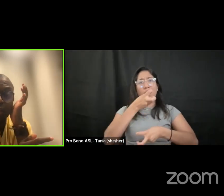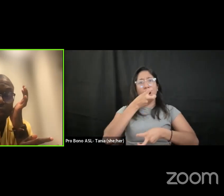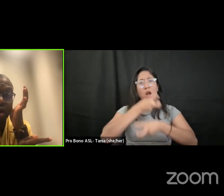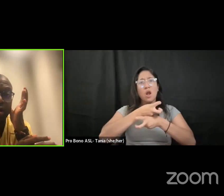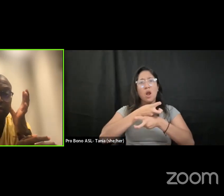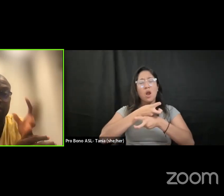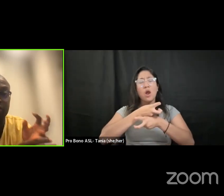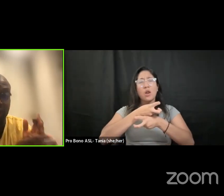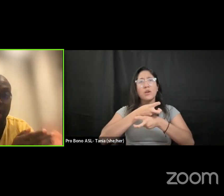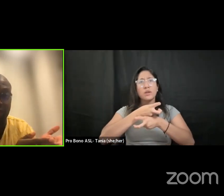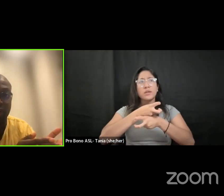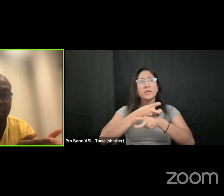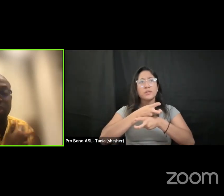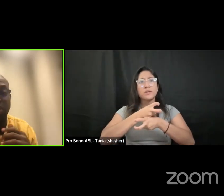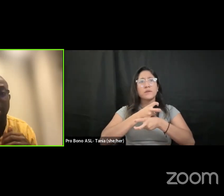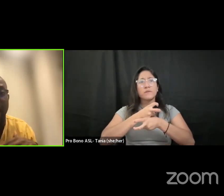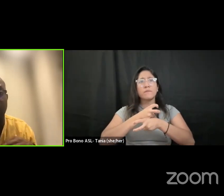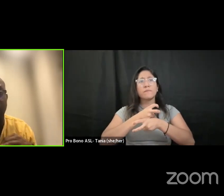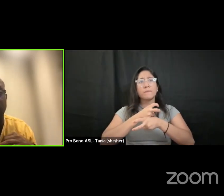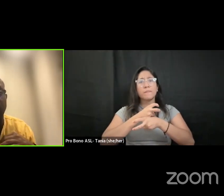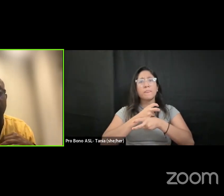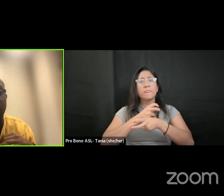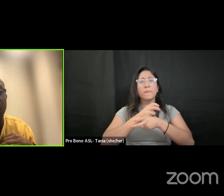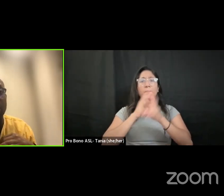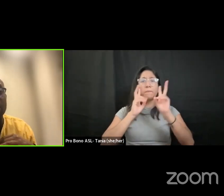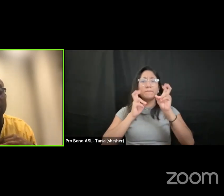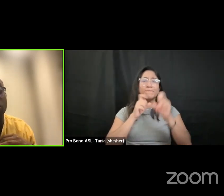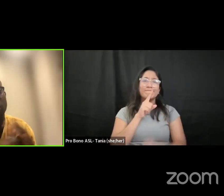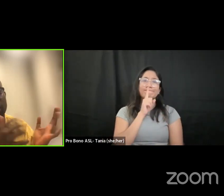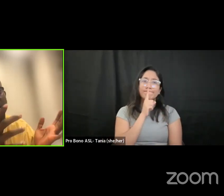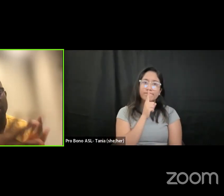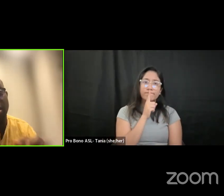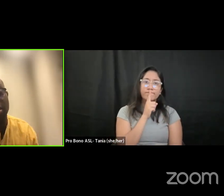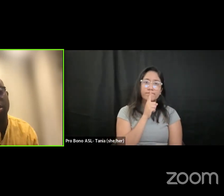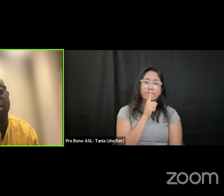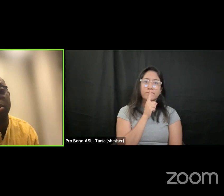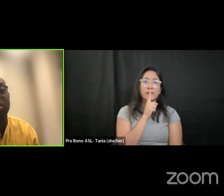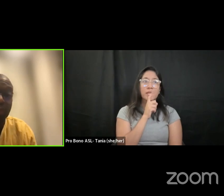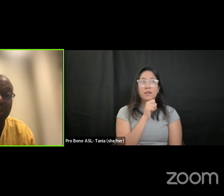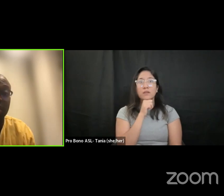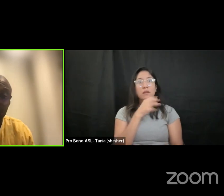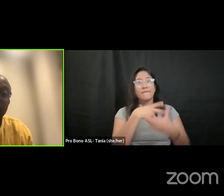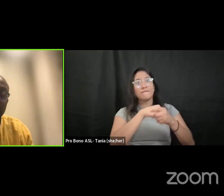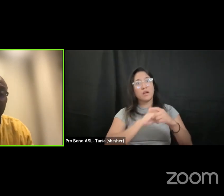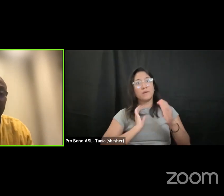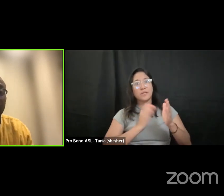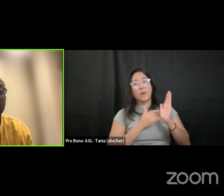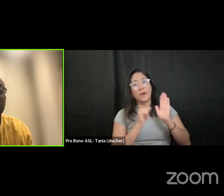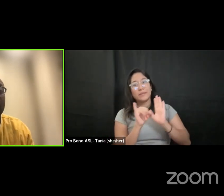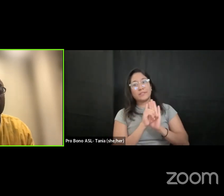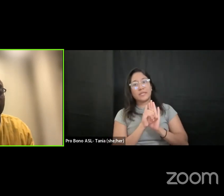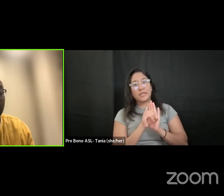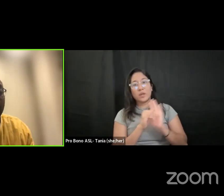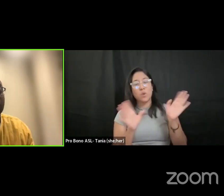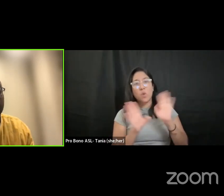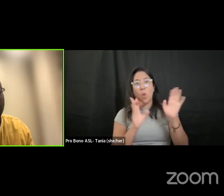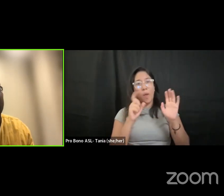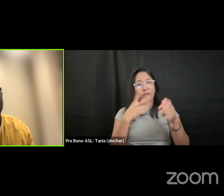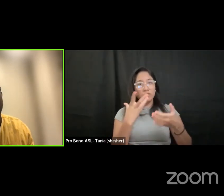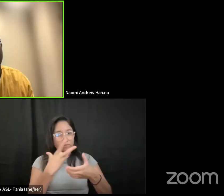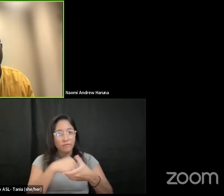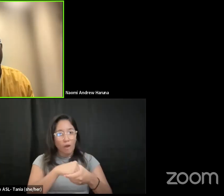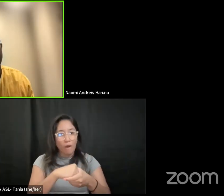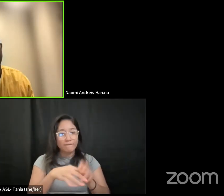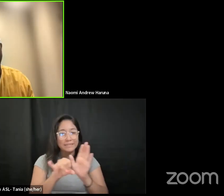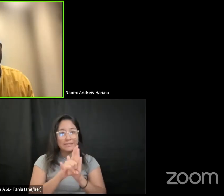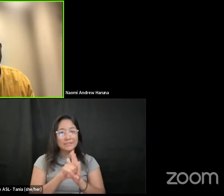the identity of the other which is not ours and so it sounds like this is a beautiful place to end today to again to